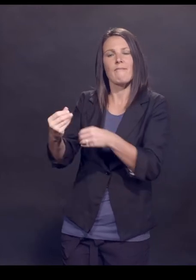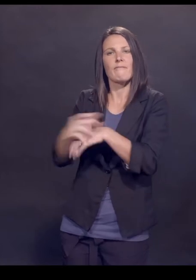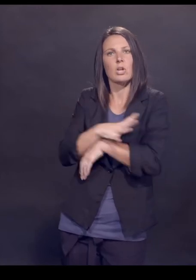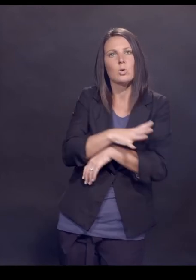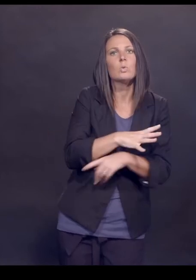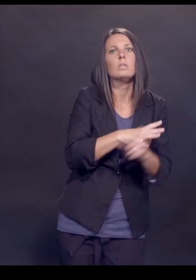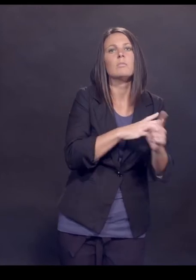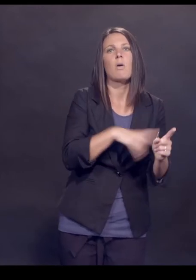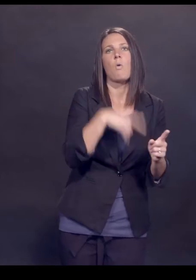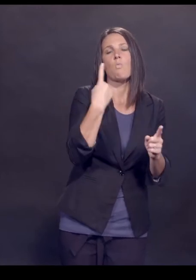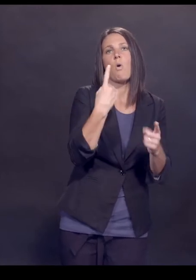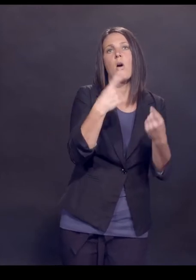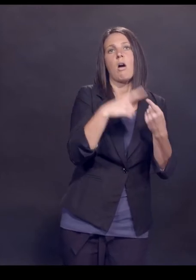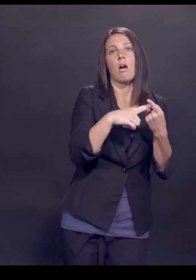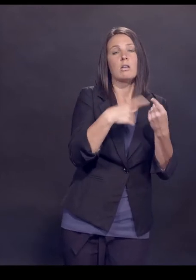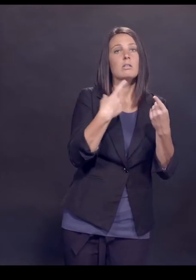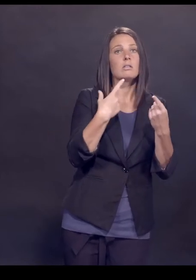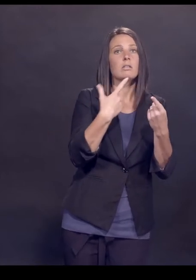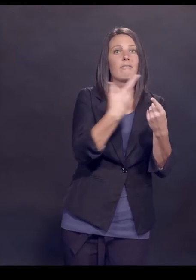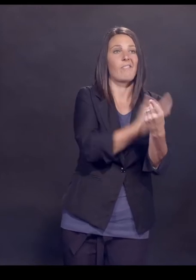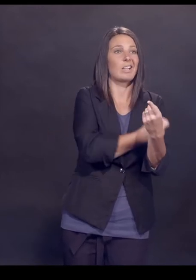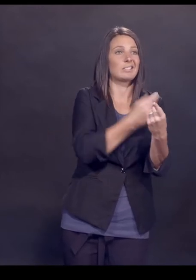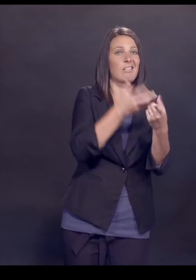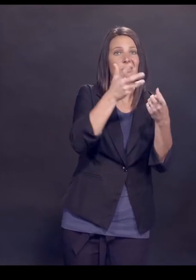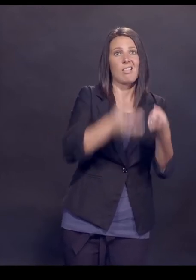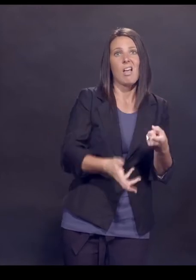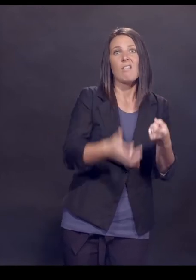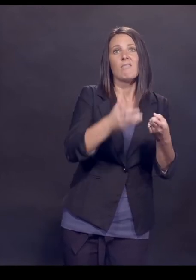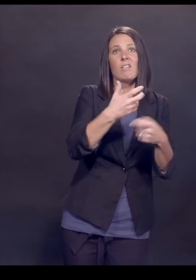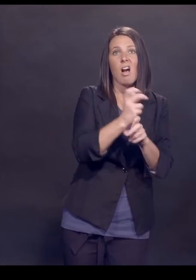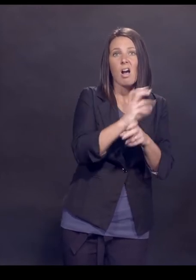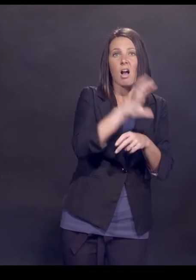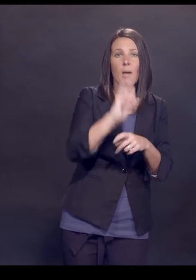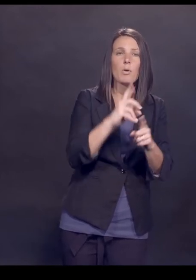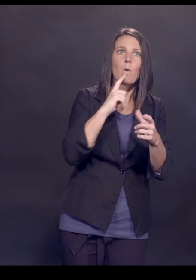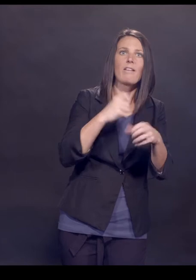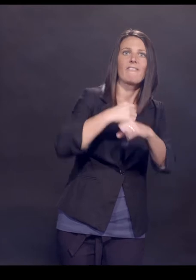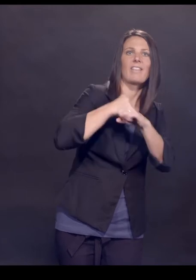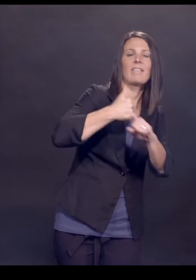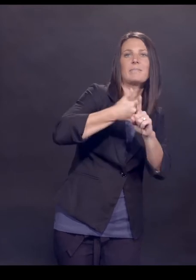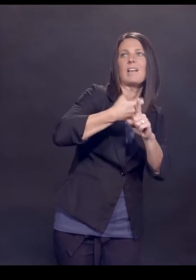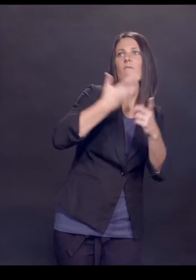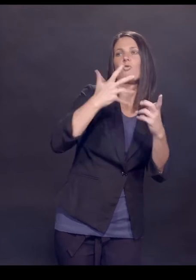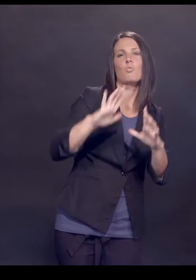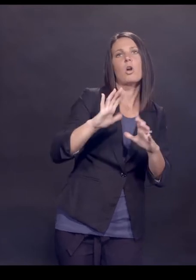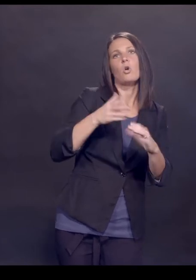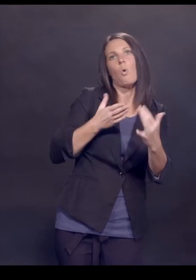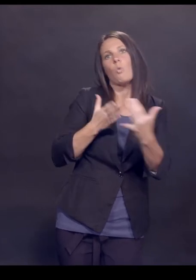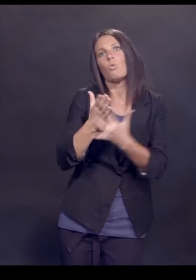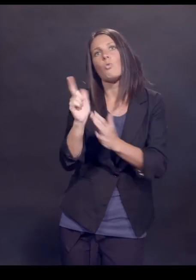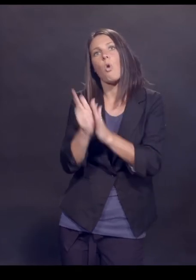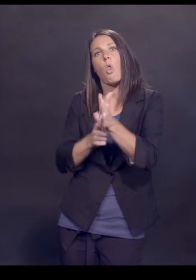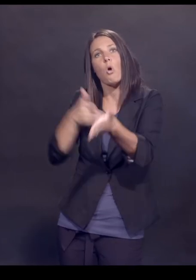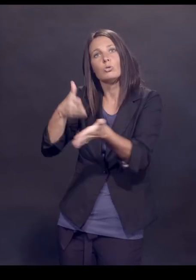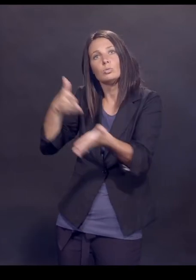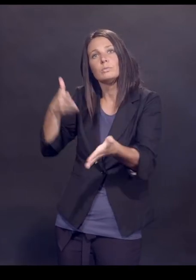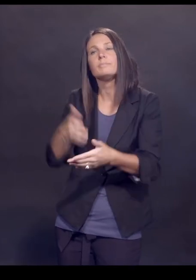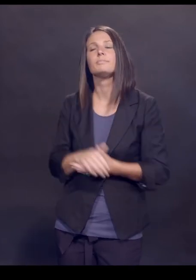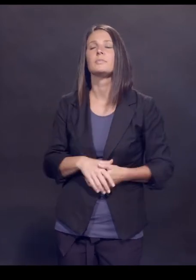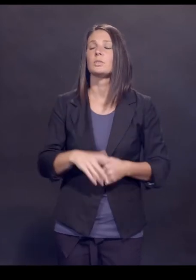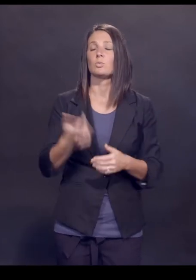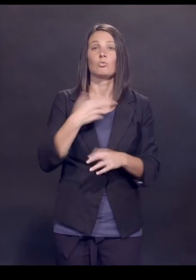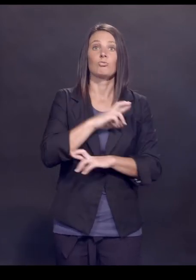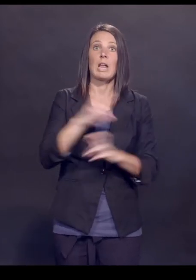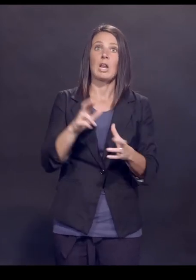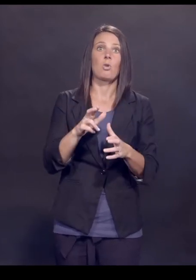literally was threatening to stop making the vaccine because to just defend themselves in the lawsuits, it wasn't worth it to them. So we were about to